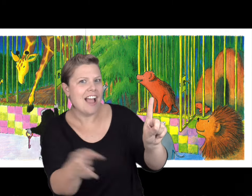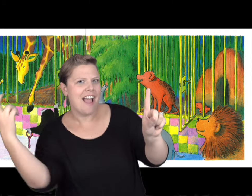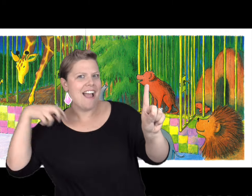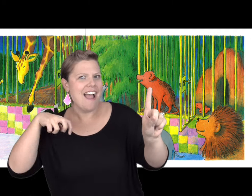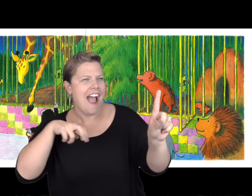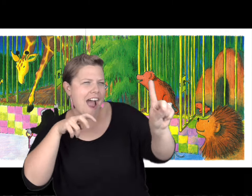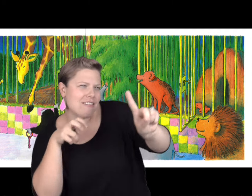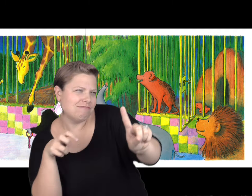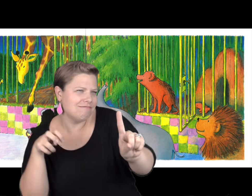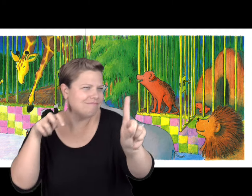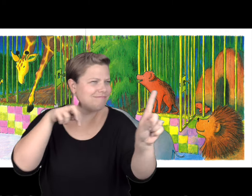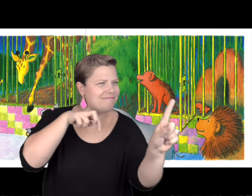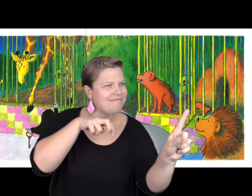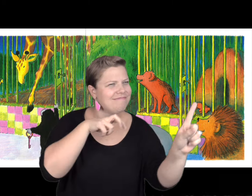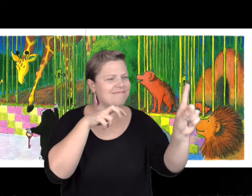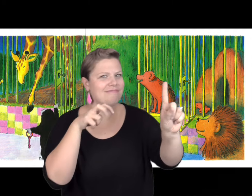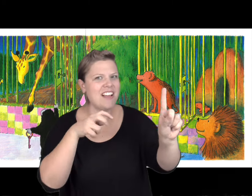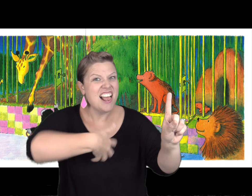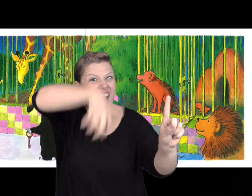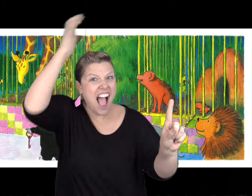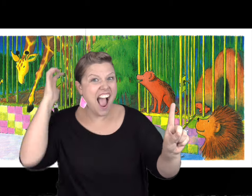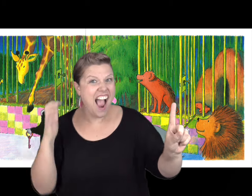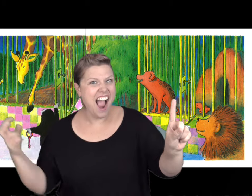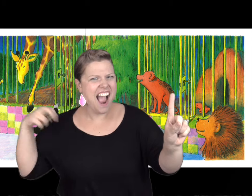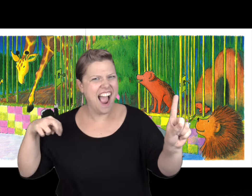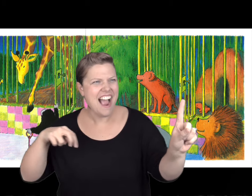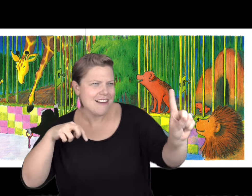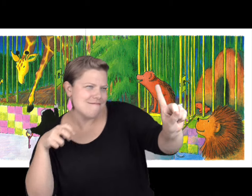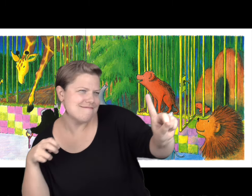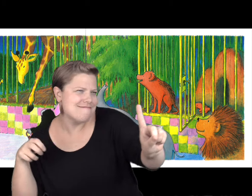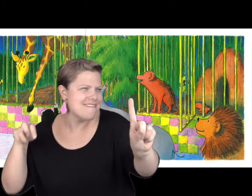Here comes the elephant. And then the lion.